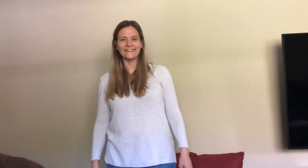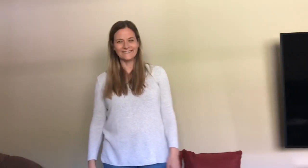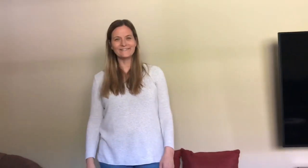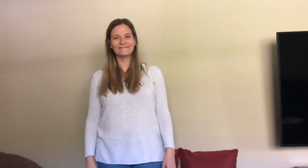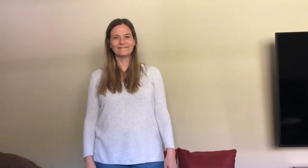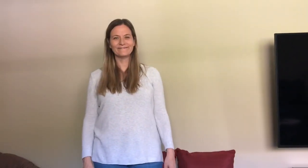Here